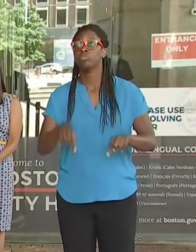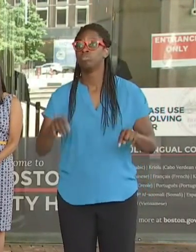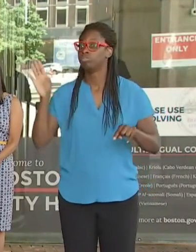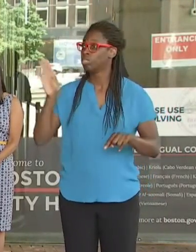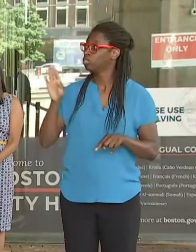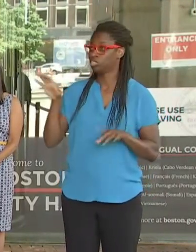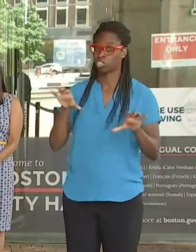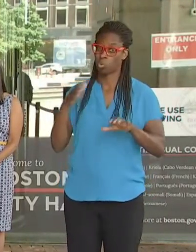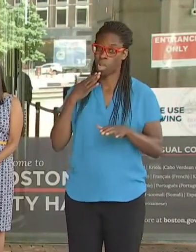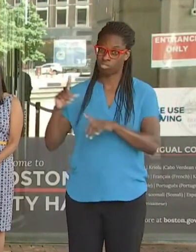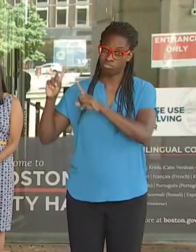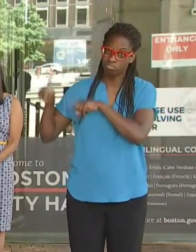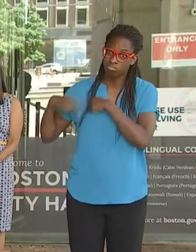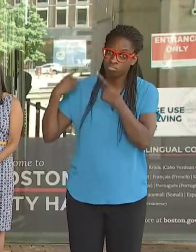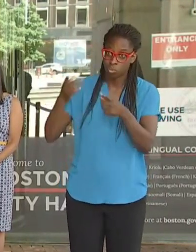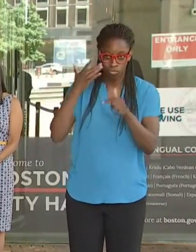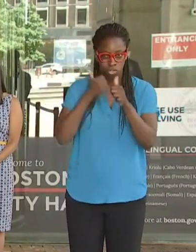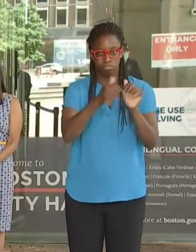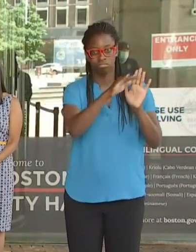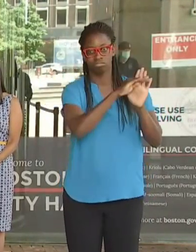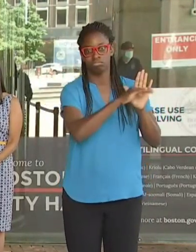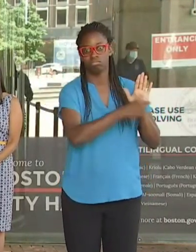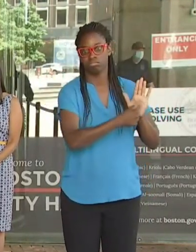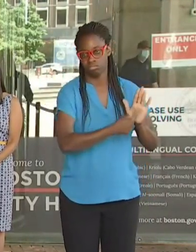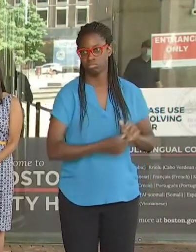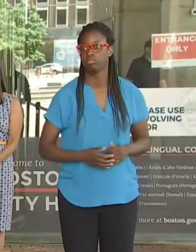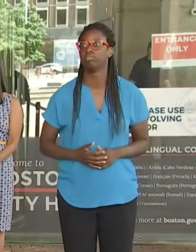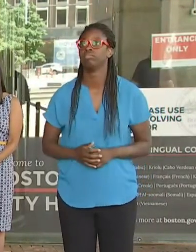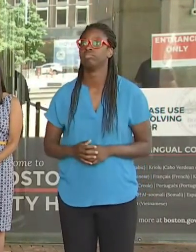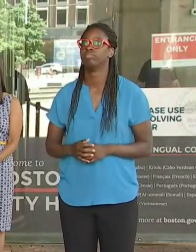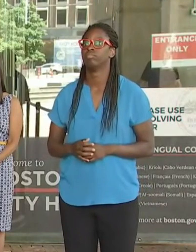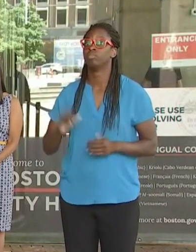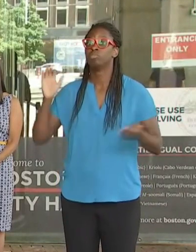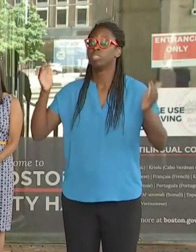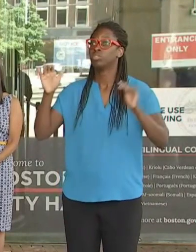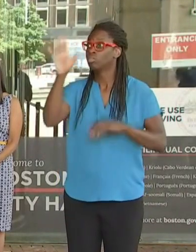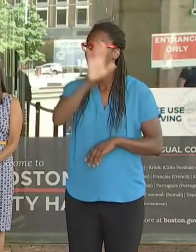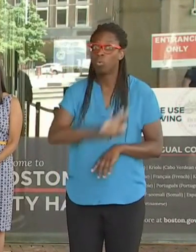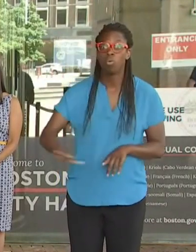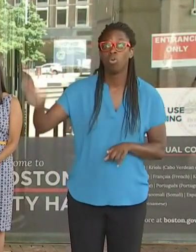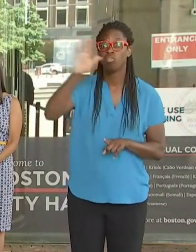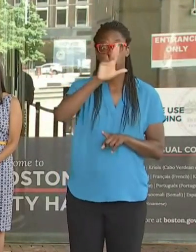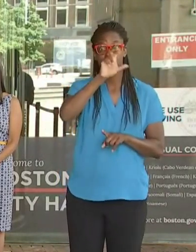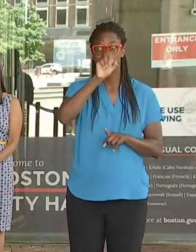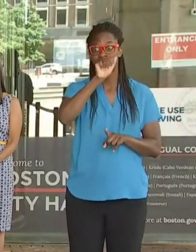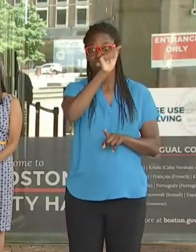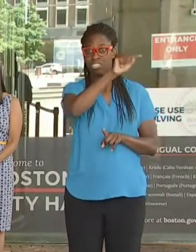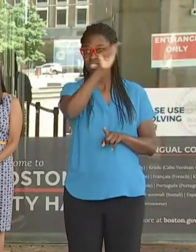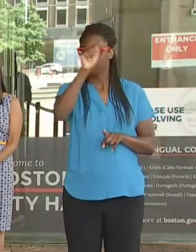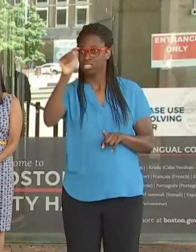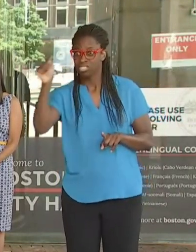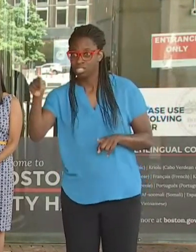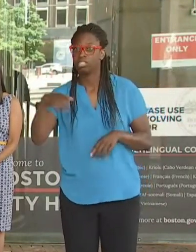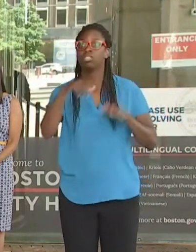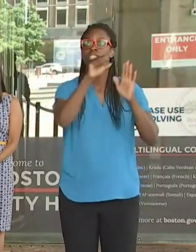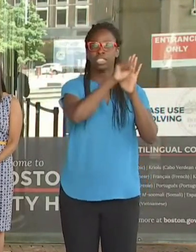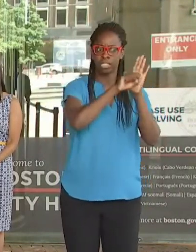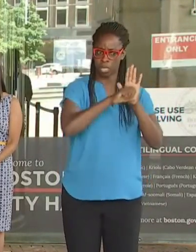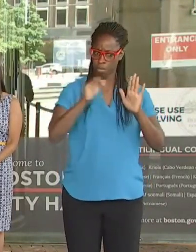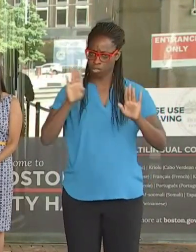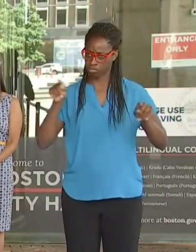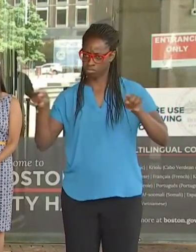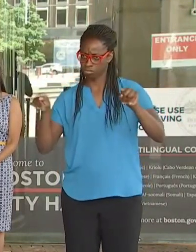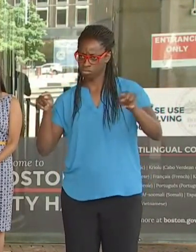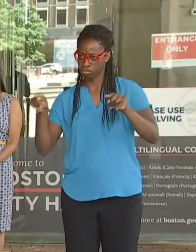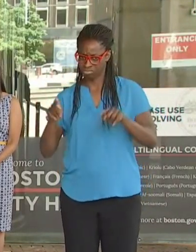COMPARED TO THE REST OF THE UNITED STATES, BOSTON AND THE COMMONWEALTH ARE WORKING EXTREMELY HARD TO MAKE SURE THAT WE KEEP THESE NUMBERS DOWN.